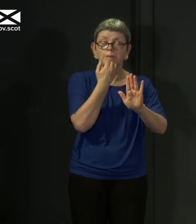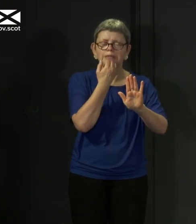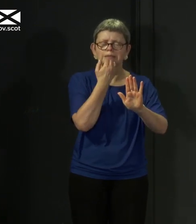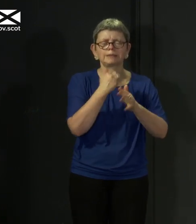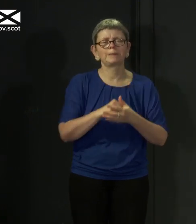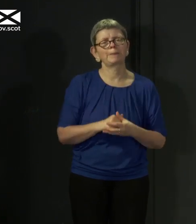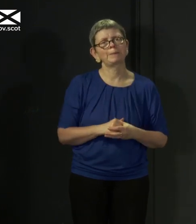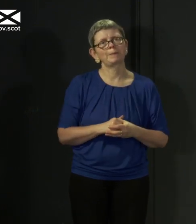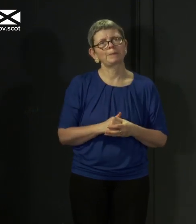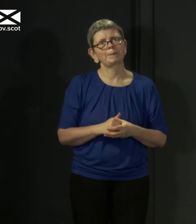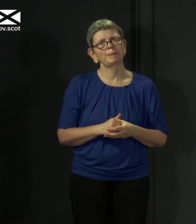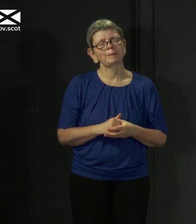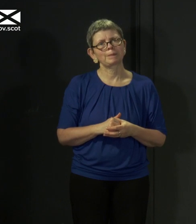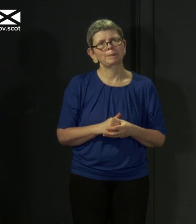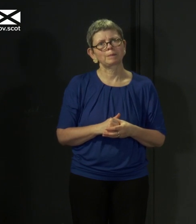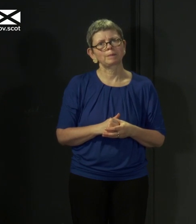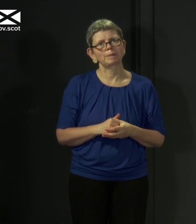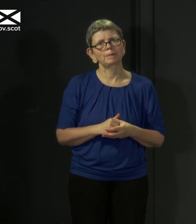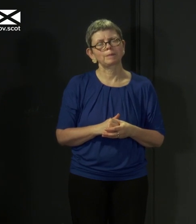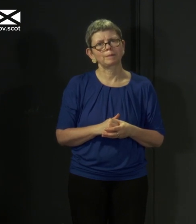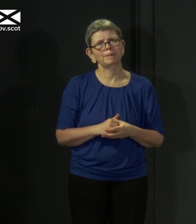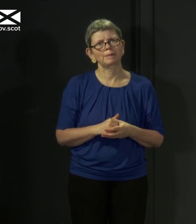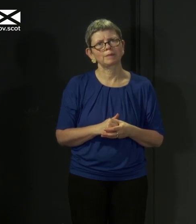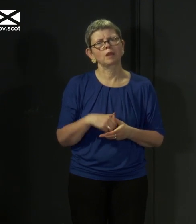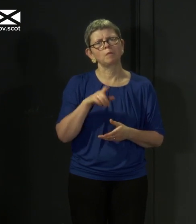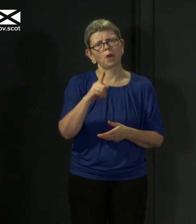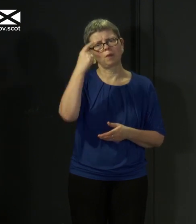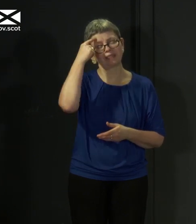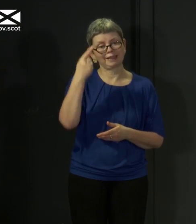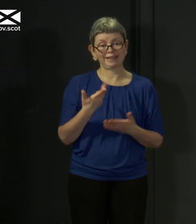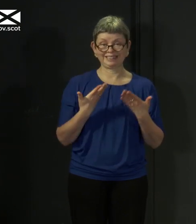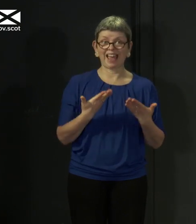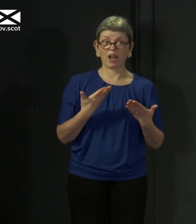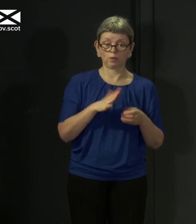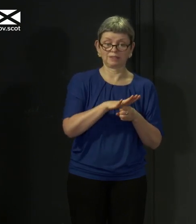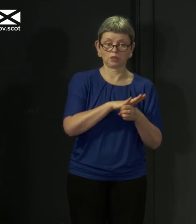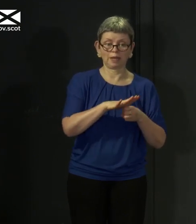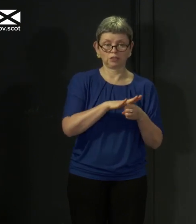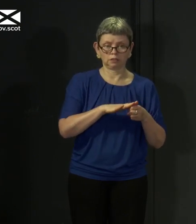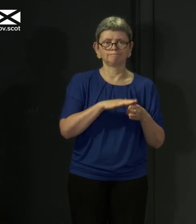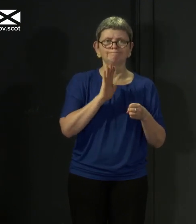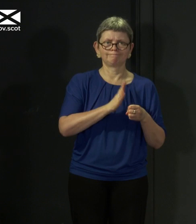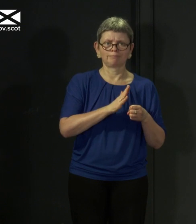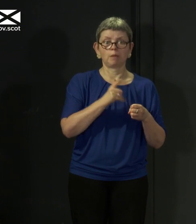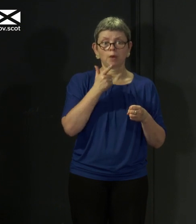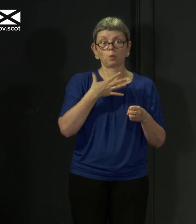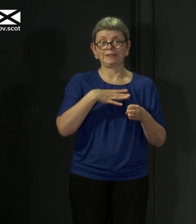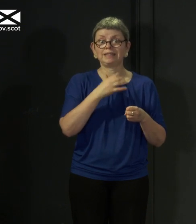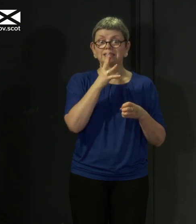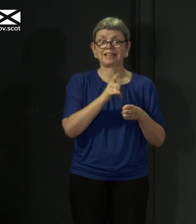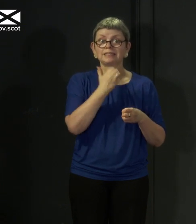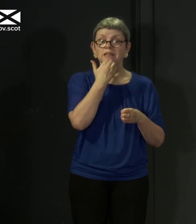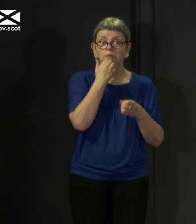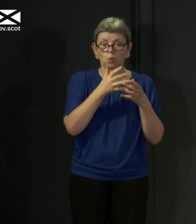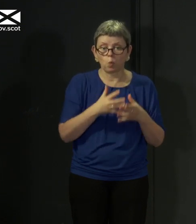Increasingly, of course, much of our thinking is how we get from where we are now into the even bigger expansion of testing capacity